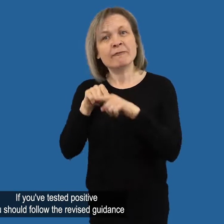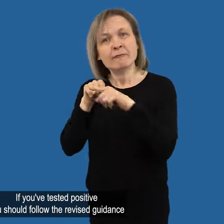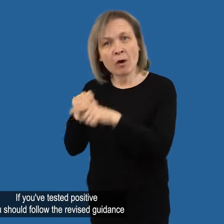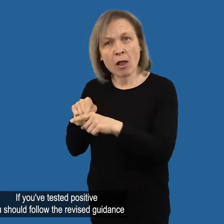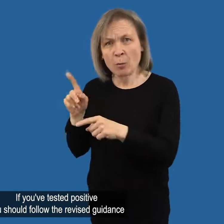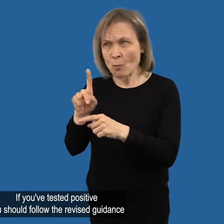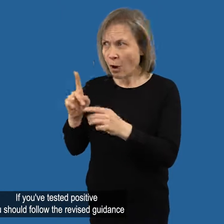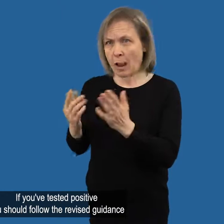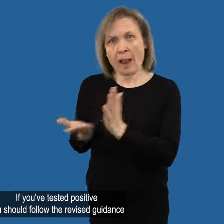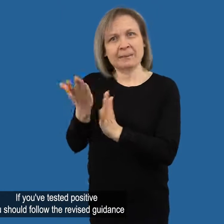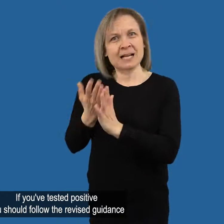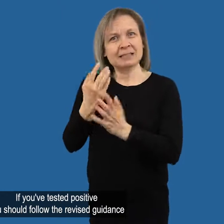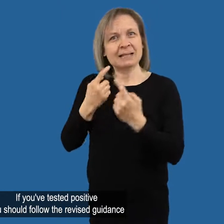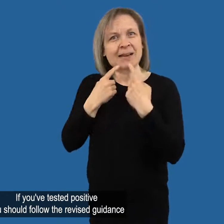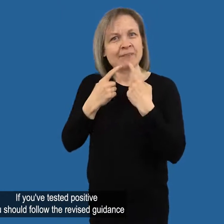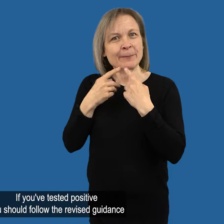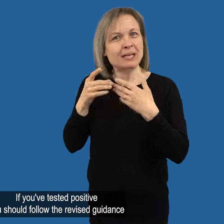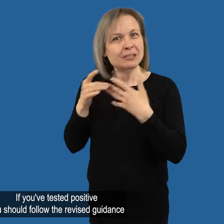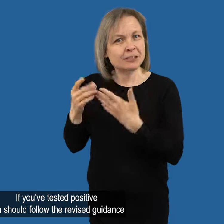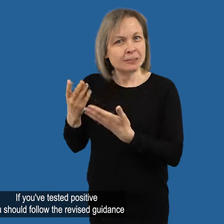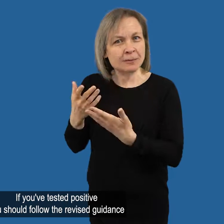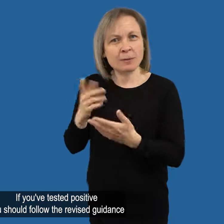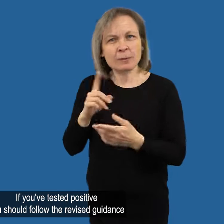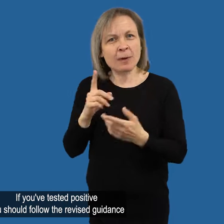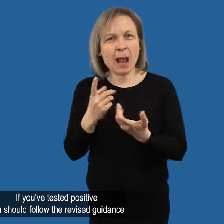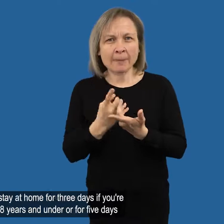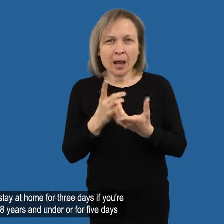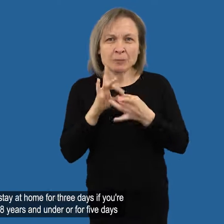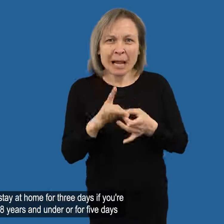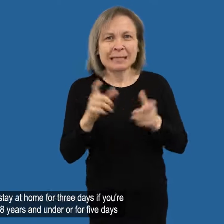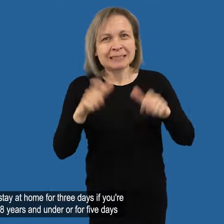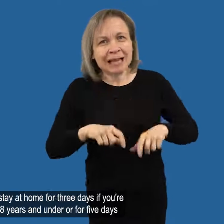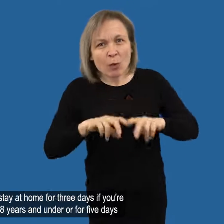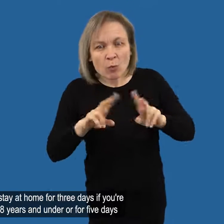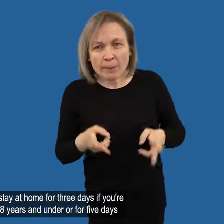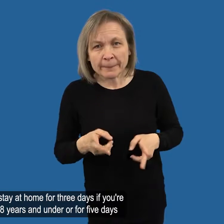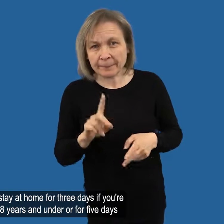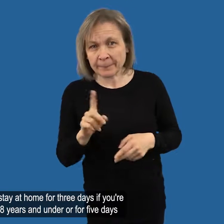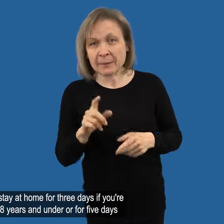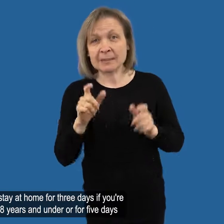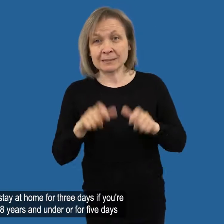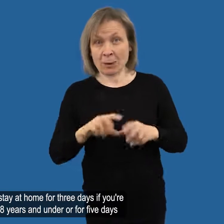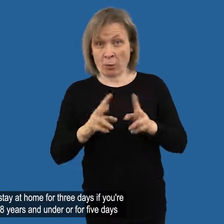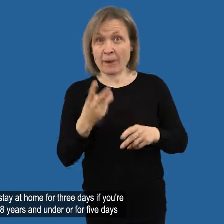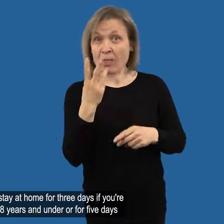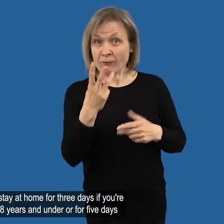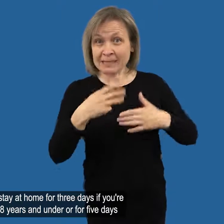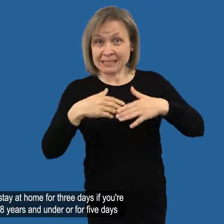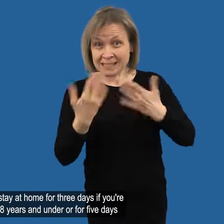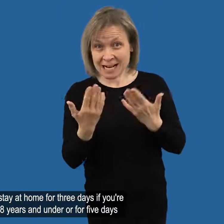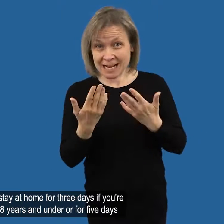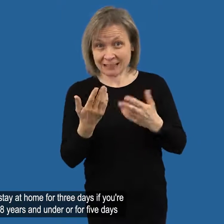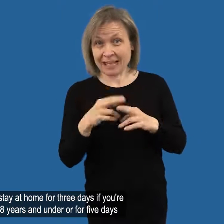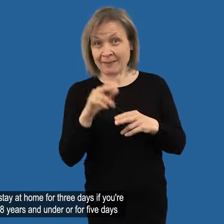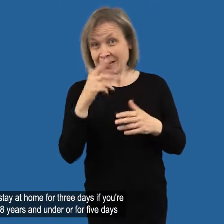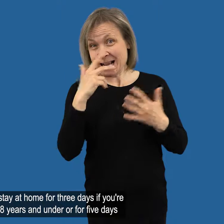If you've tested positive, you should follow the revised guidance to stay at home for 3 days if you're 18 years and under,